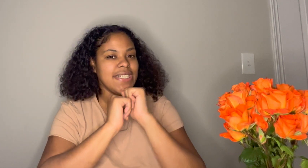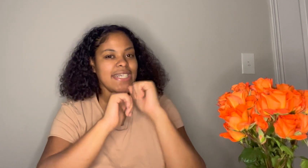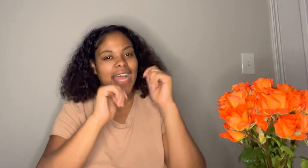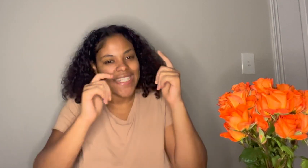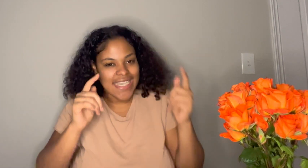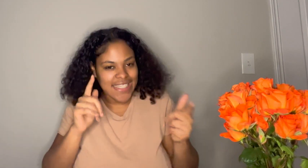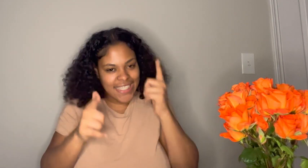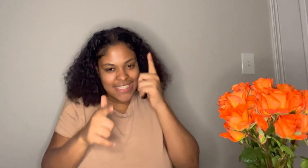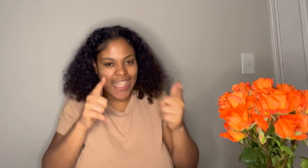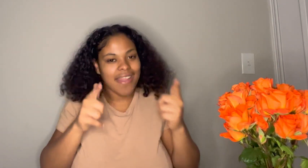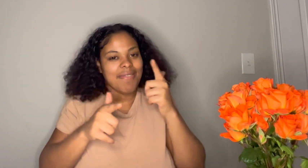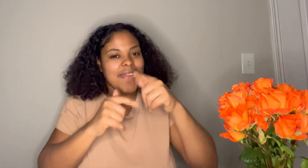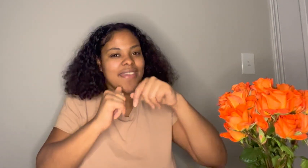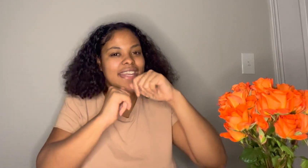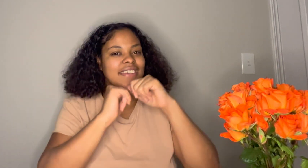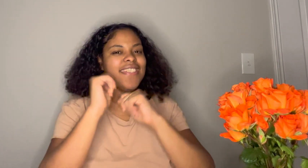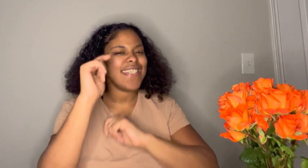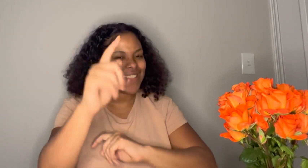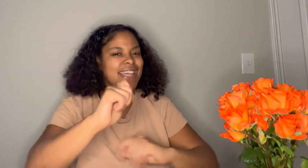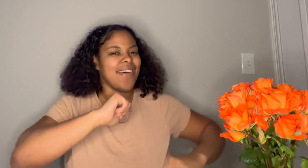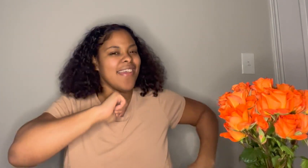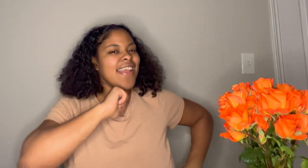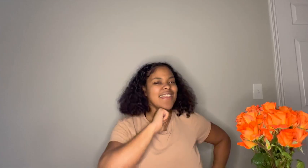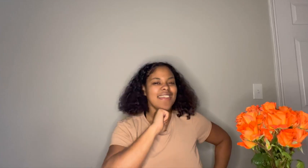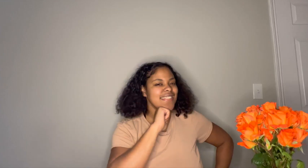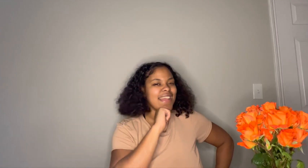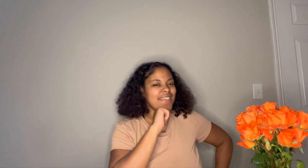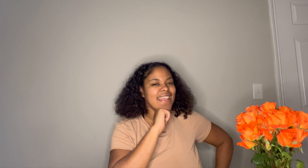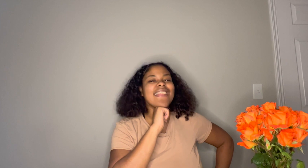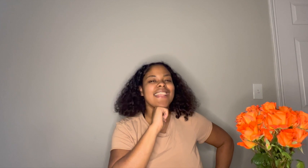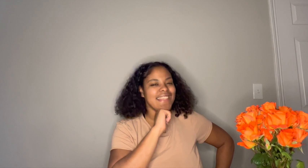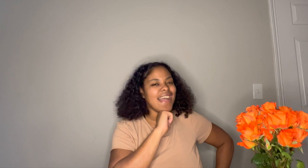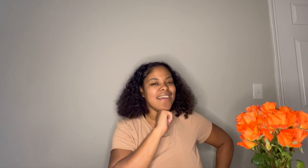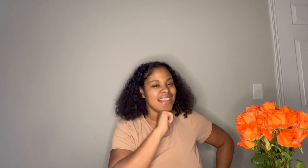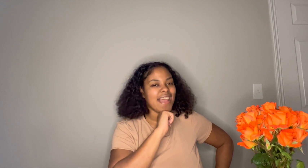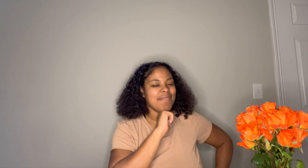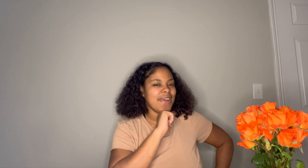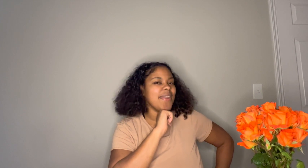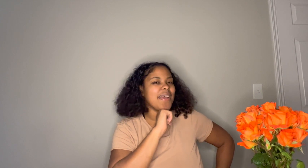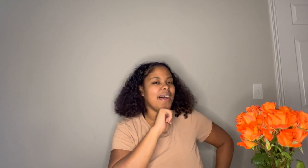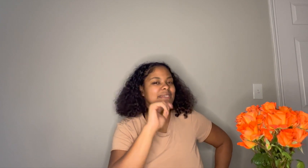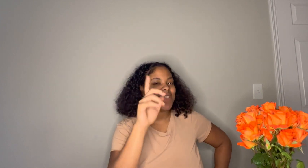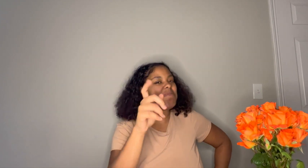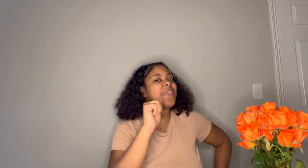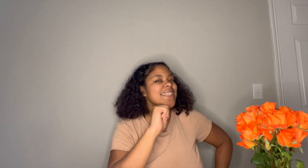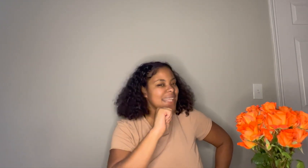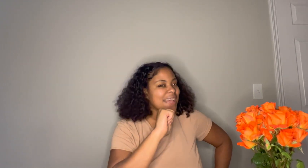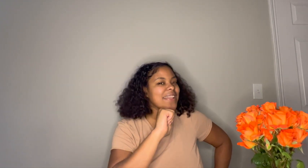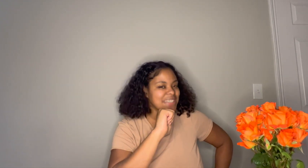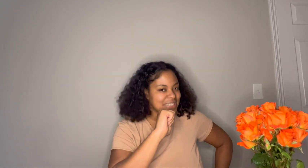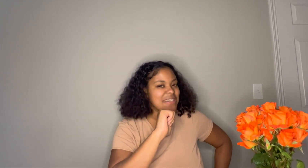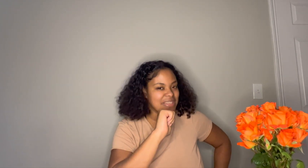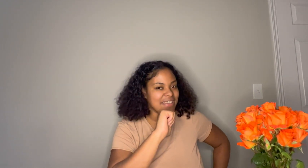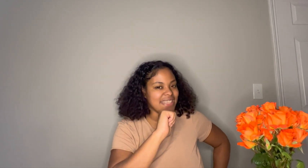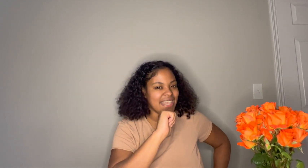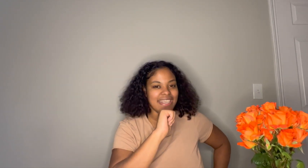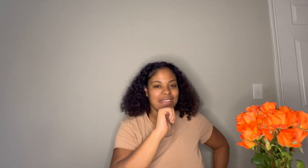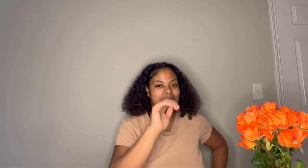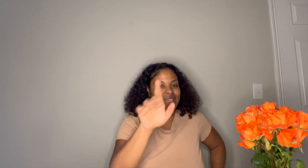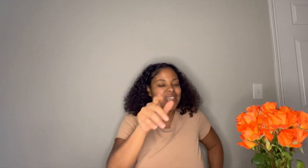I can tell in my videos you can tell don't tell me y'all can let me know in the comments if you can tell that your girl loves editing because